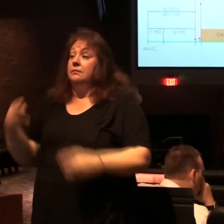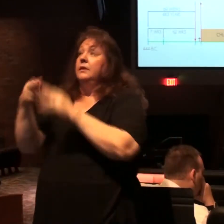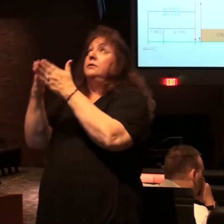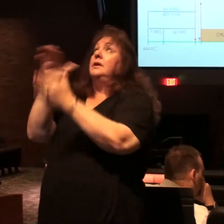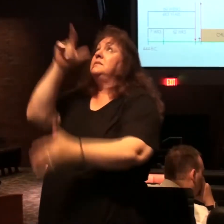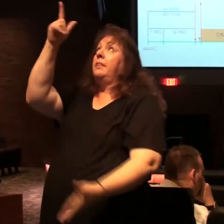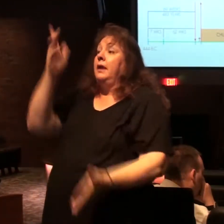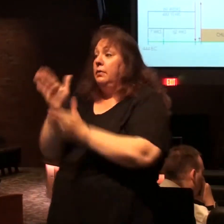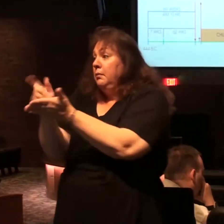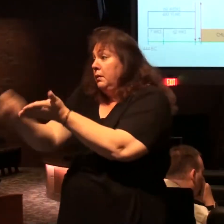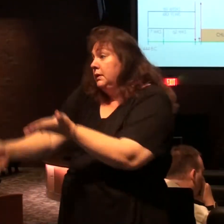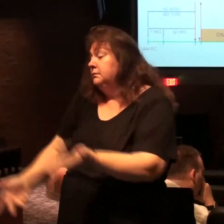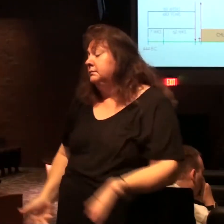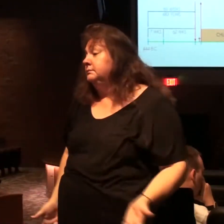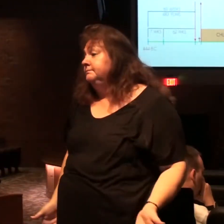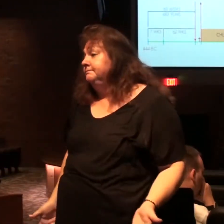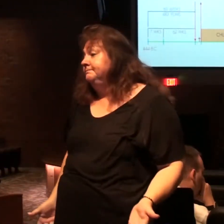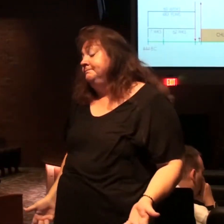name is not there